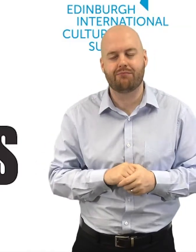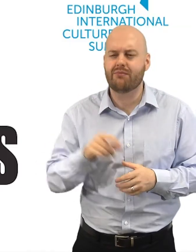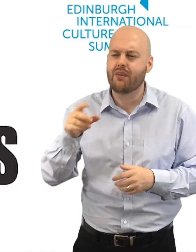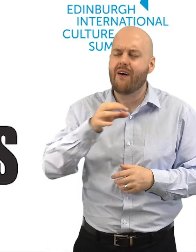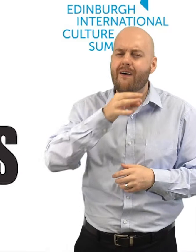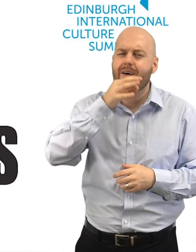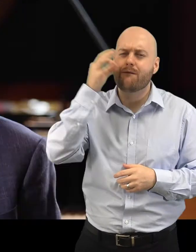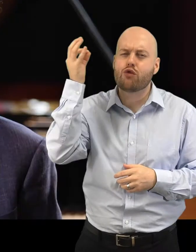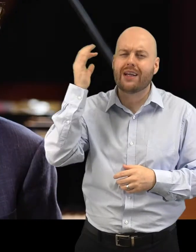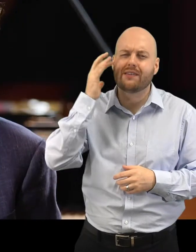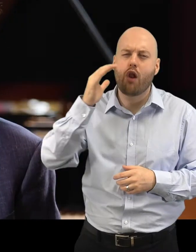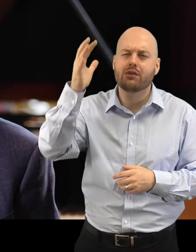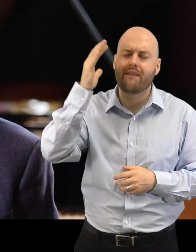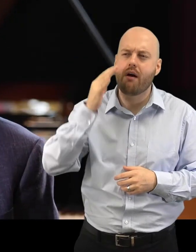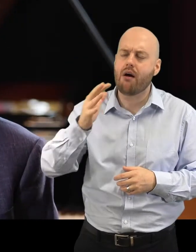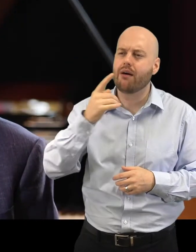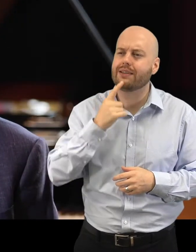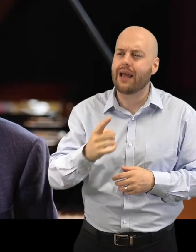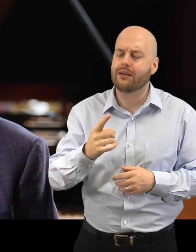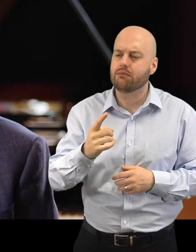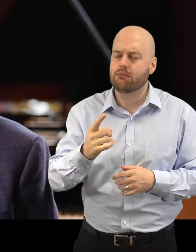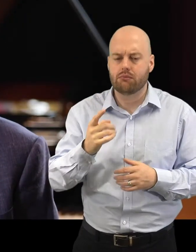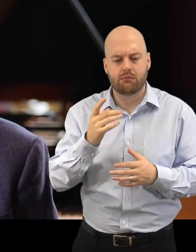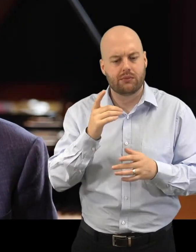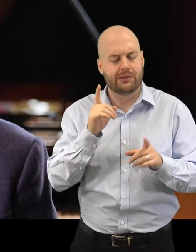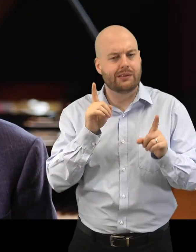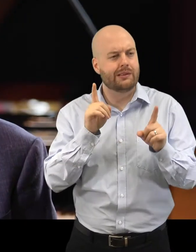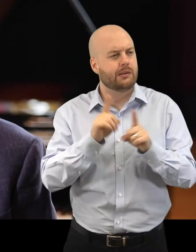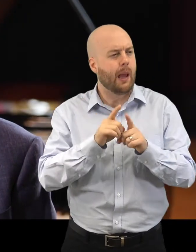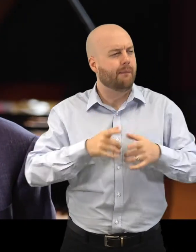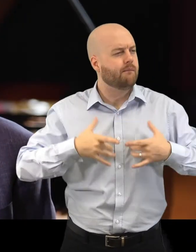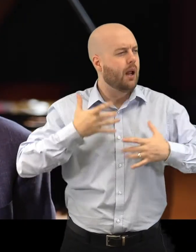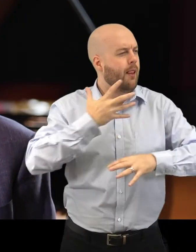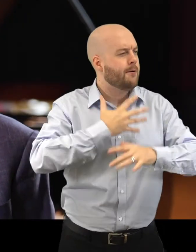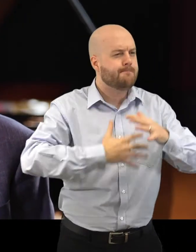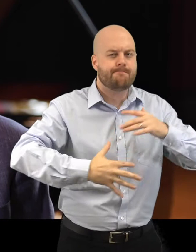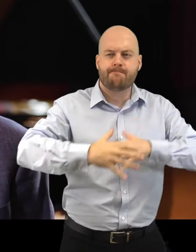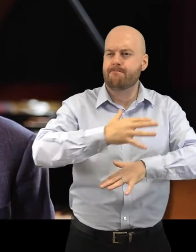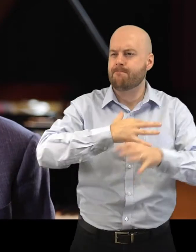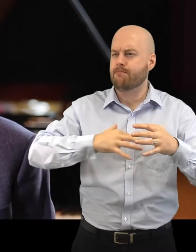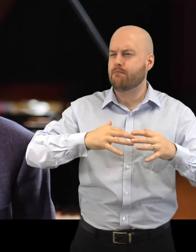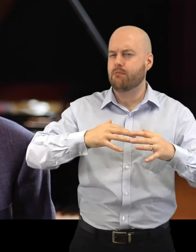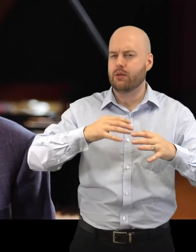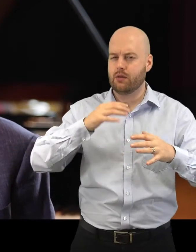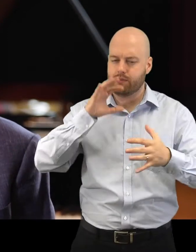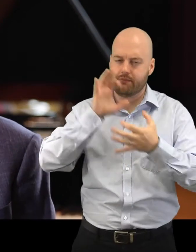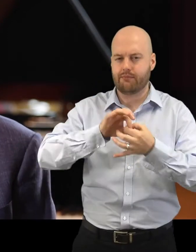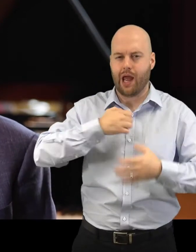said, just as places are sensed, senses are placed. He seems to describe perfectly the